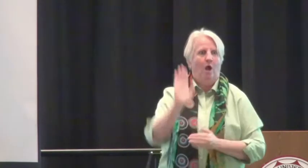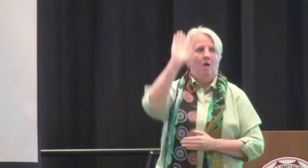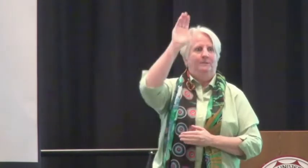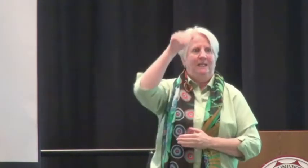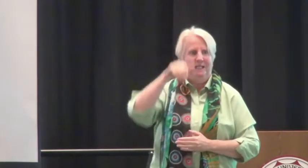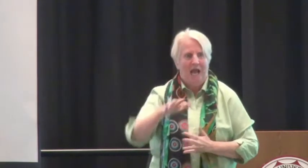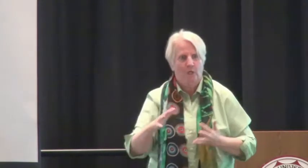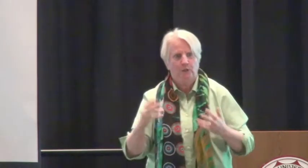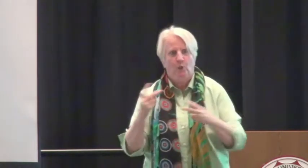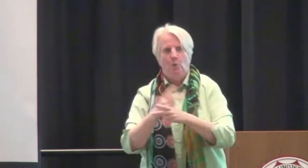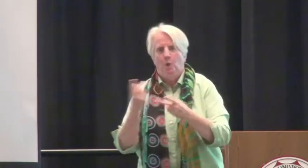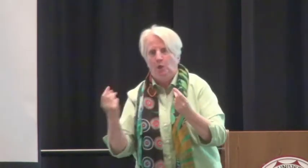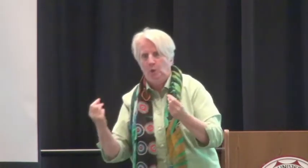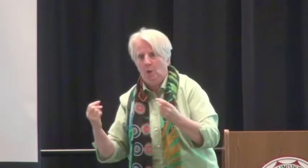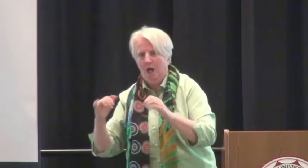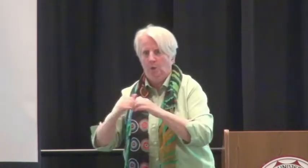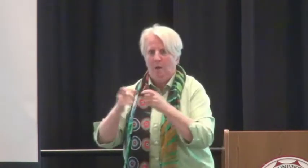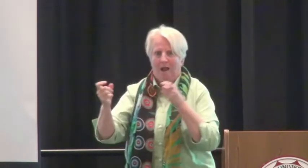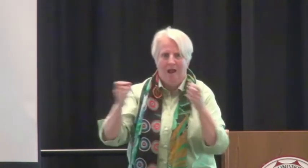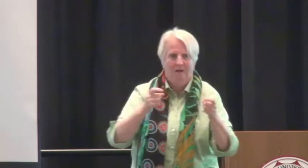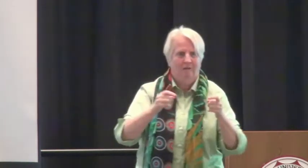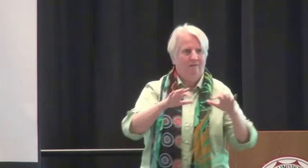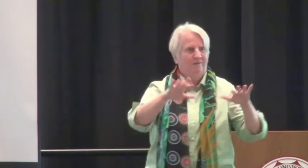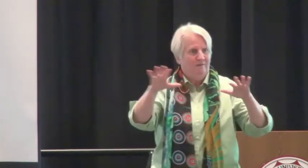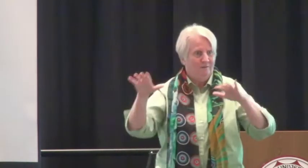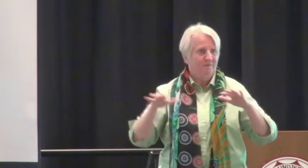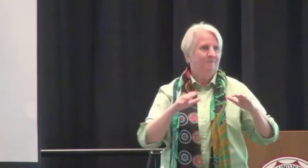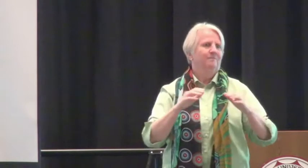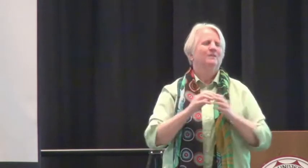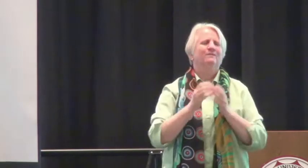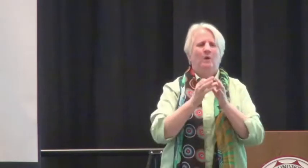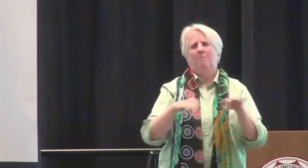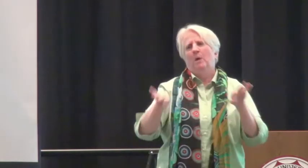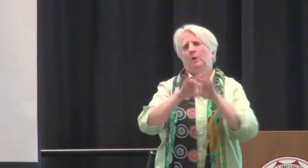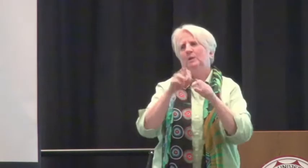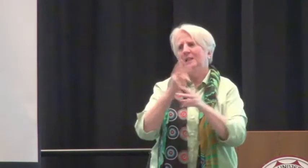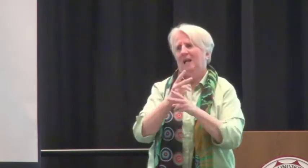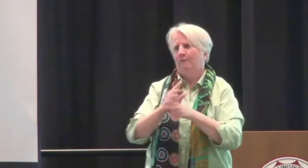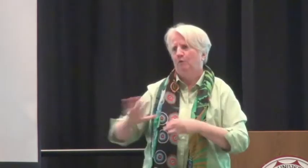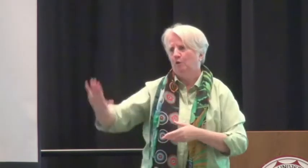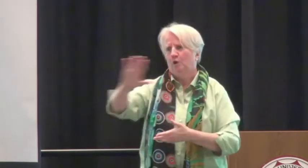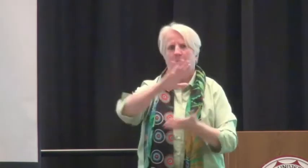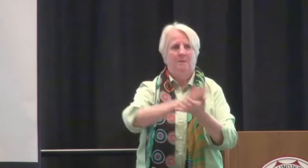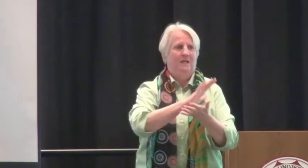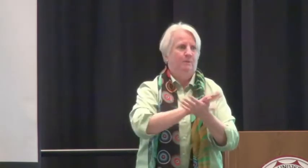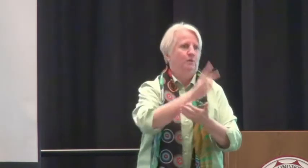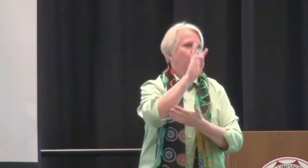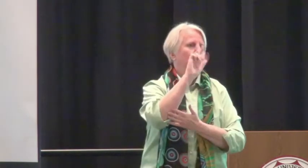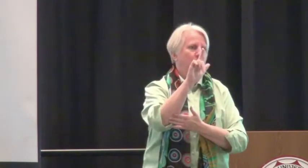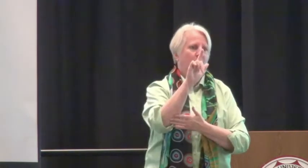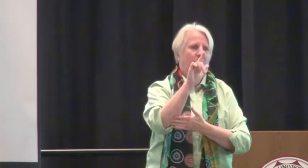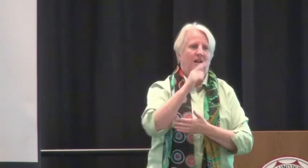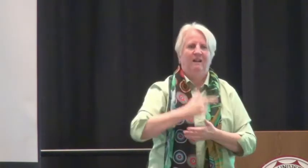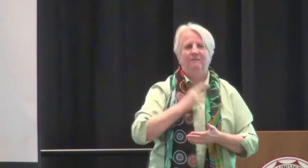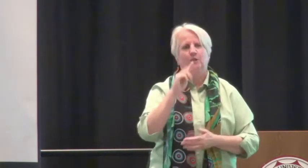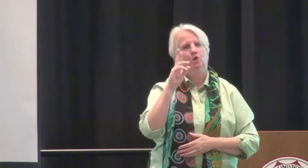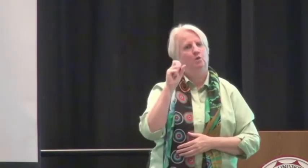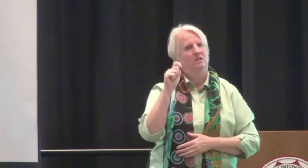now. Vi has gone through her ups and downs, figuring out what to do in the midst of all of the paperwork. So please